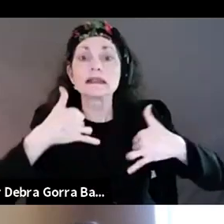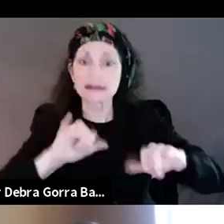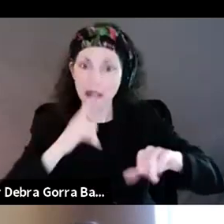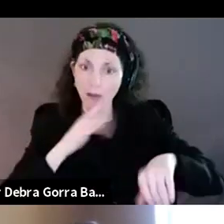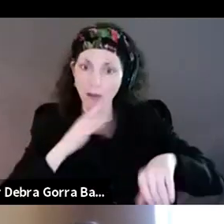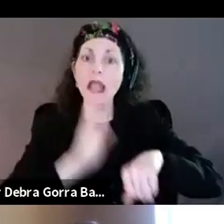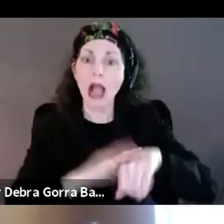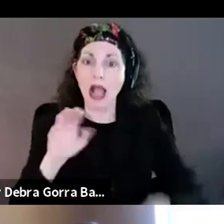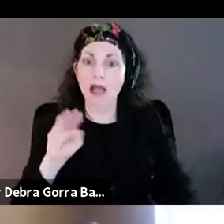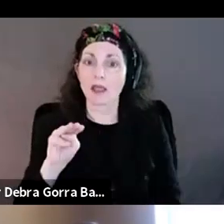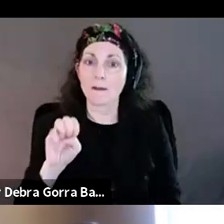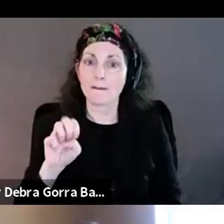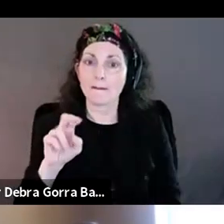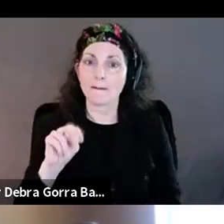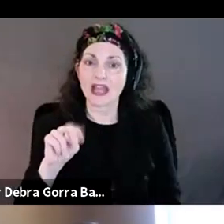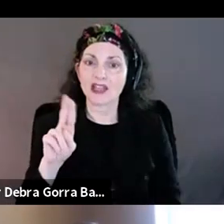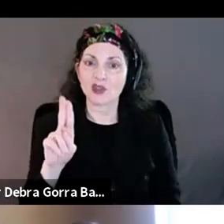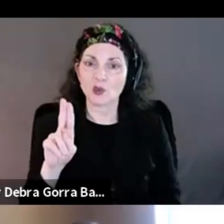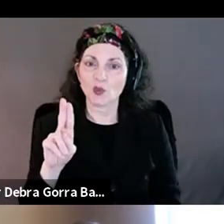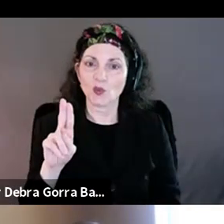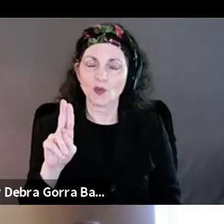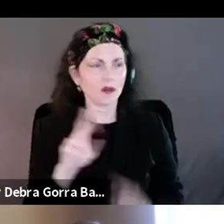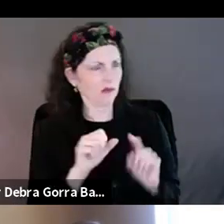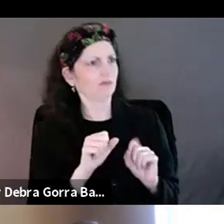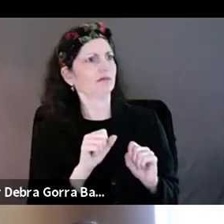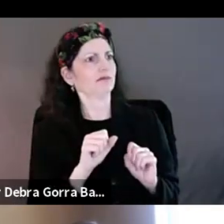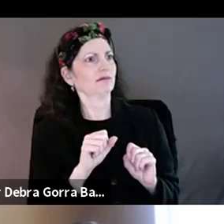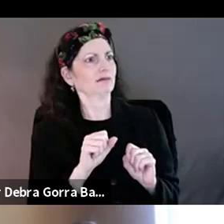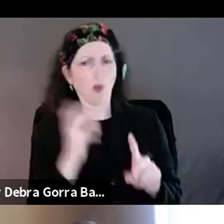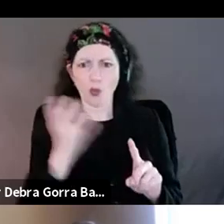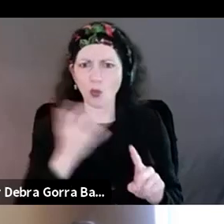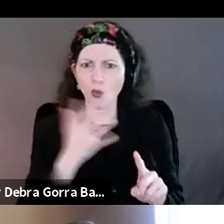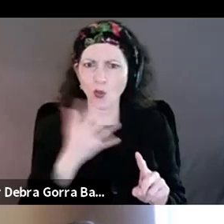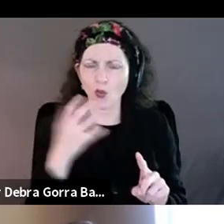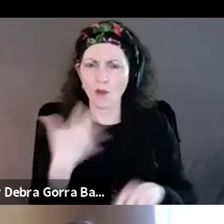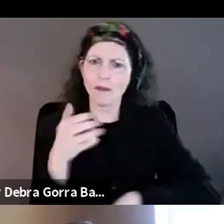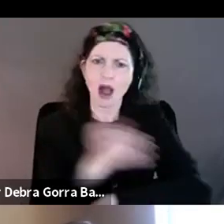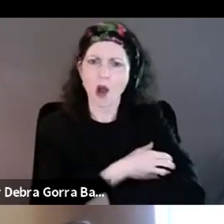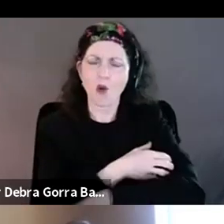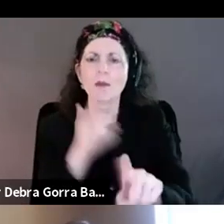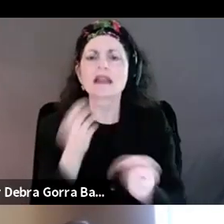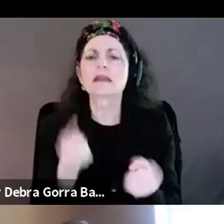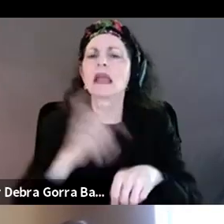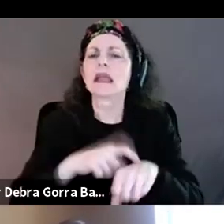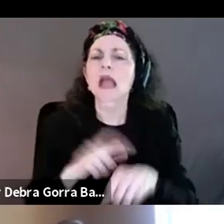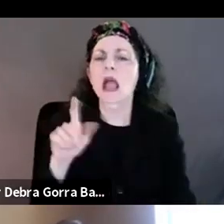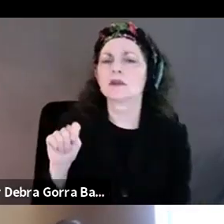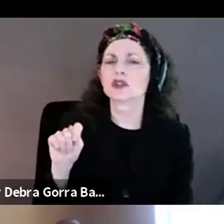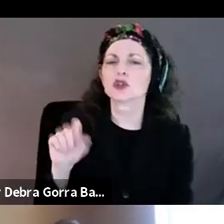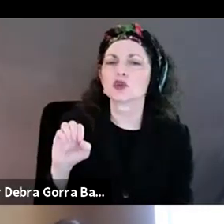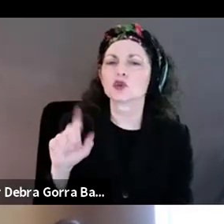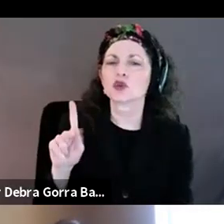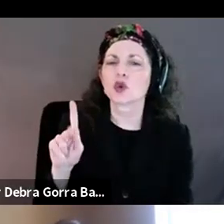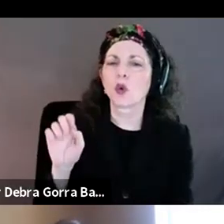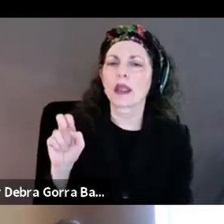powerful because so many times there's this tokenism and we need to get beyond that.